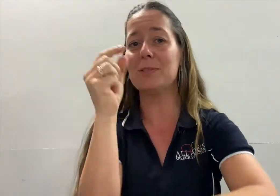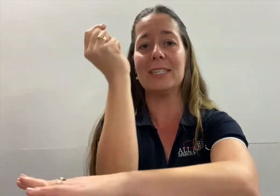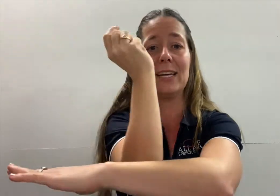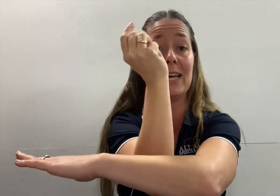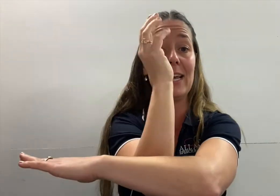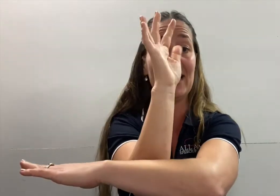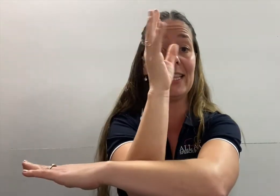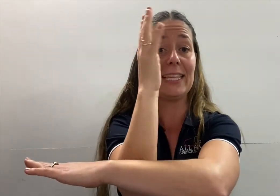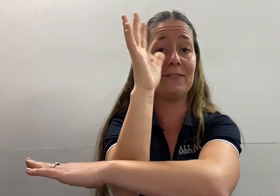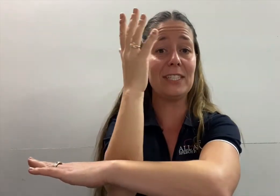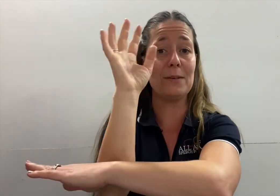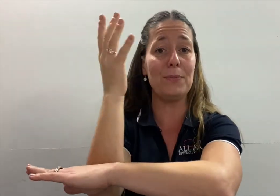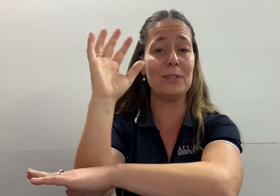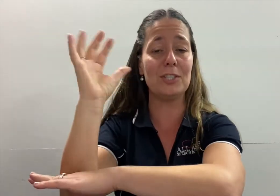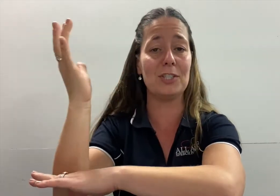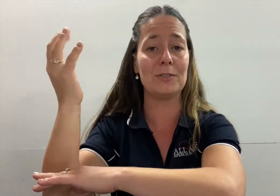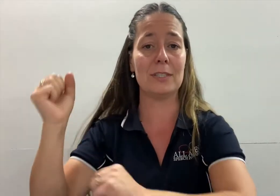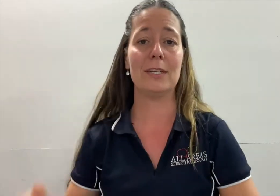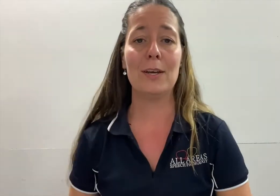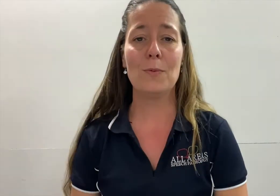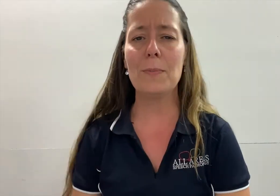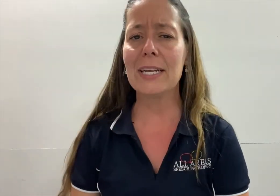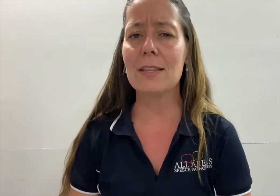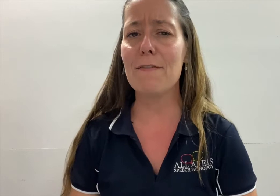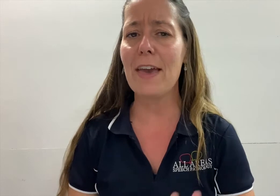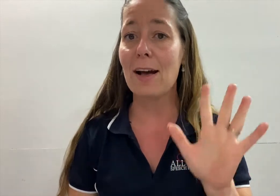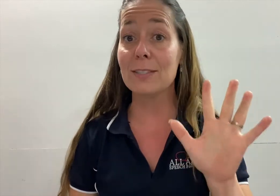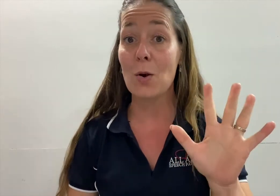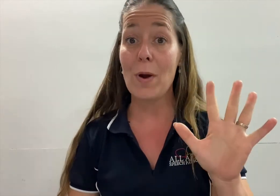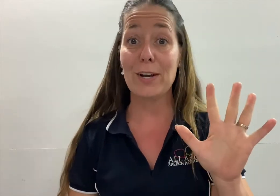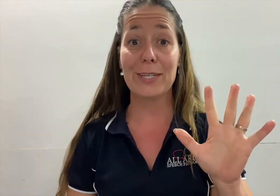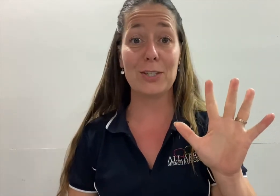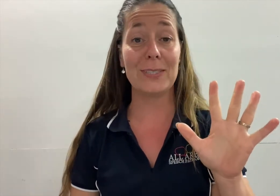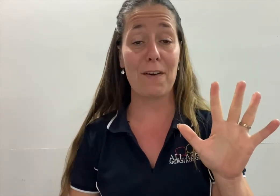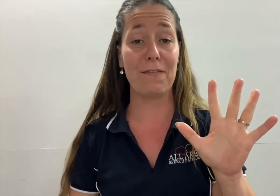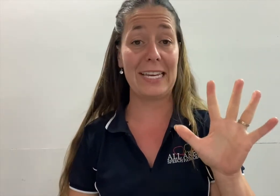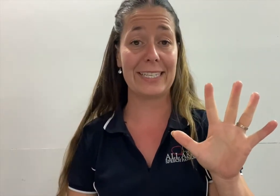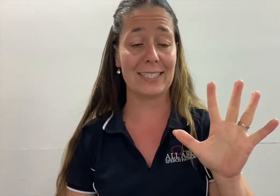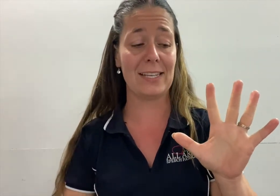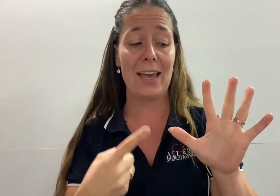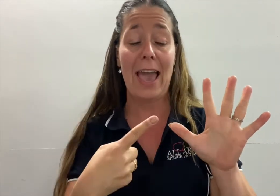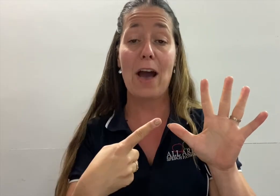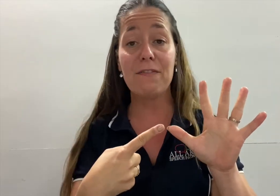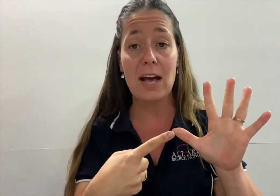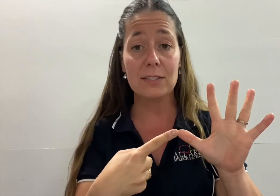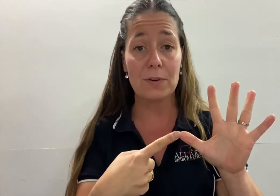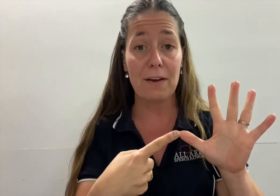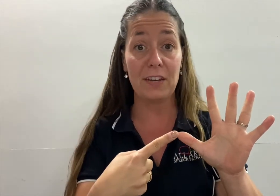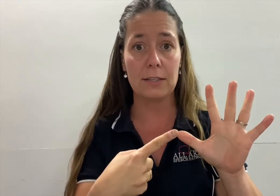Lived in the Bush. When we get to the vowels, we're going to use our fingers. Our vowels are on our fingers